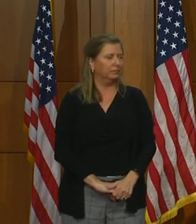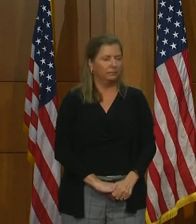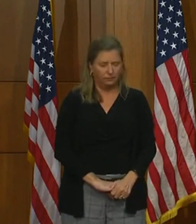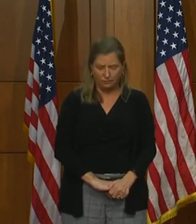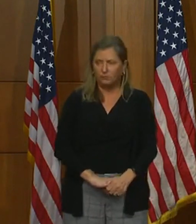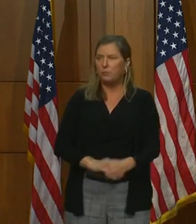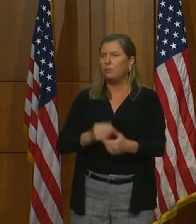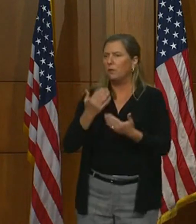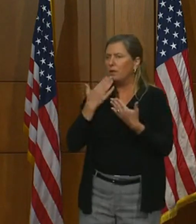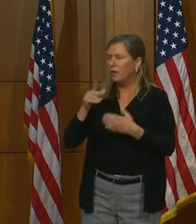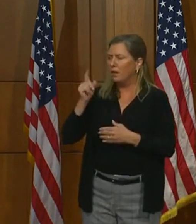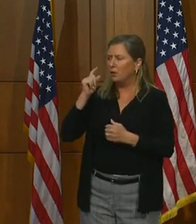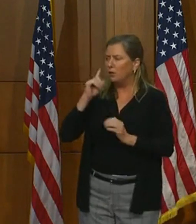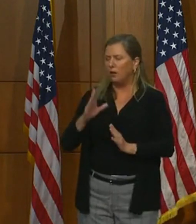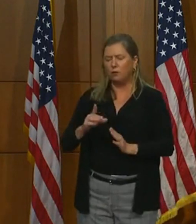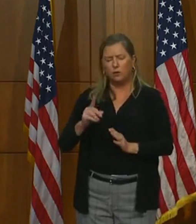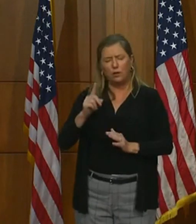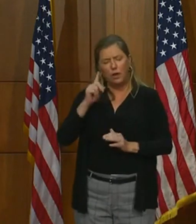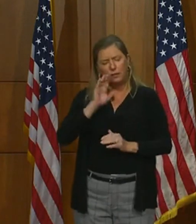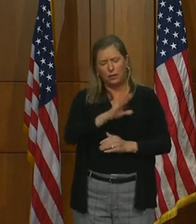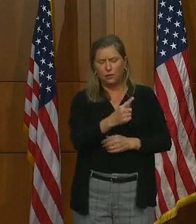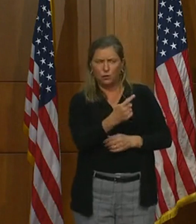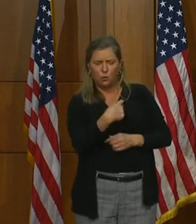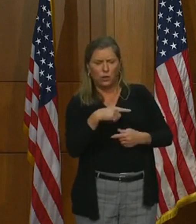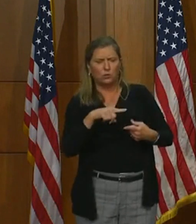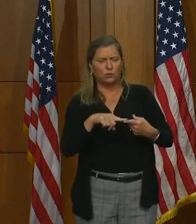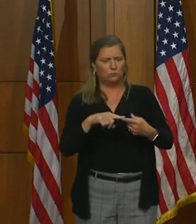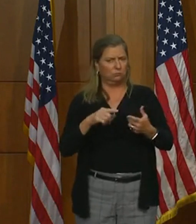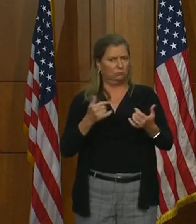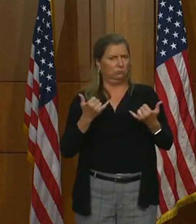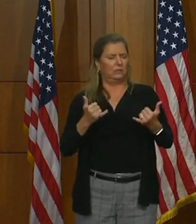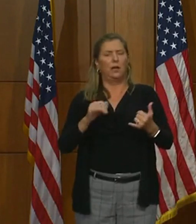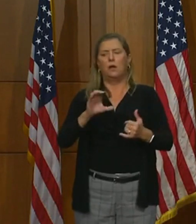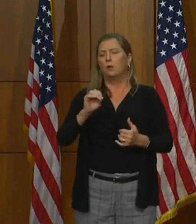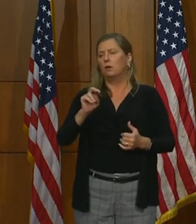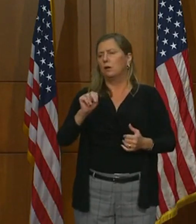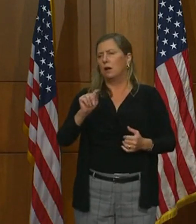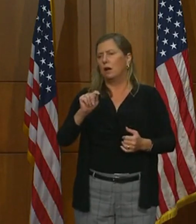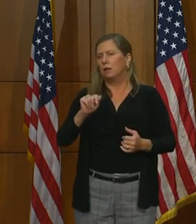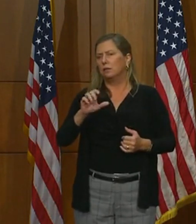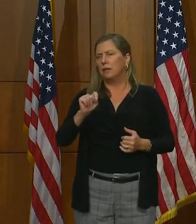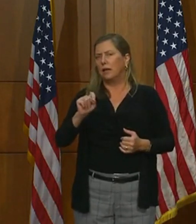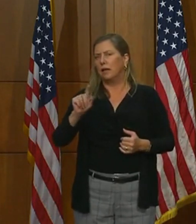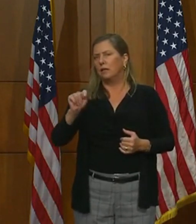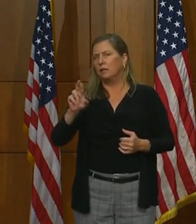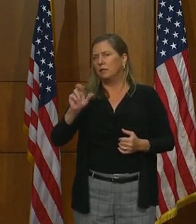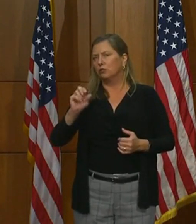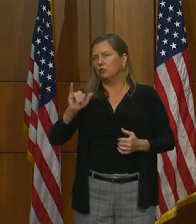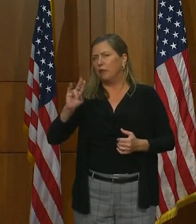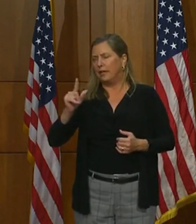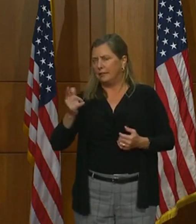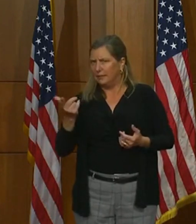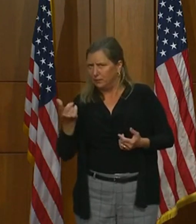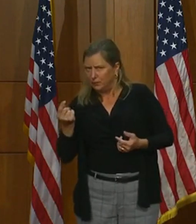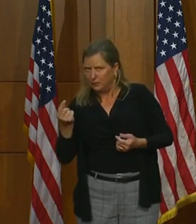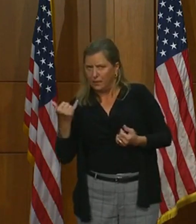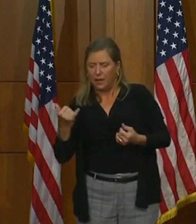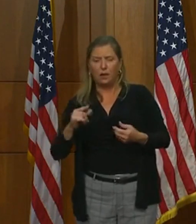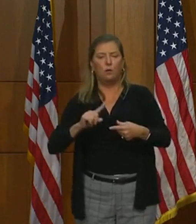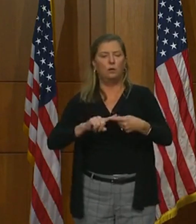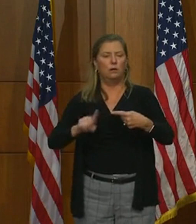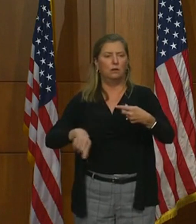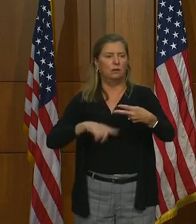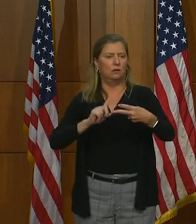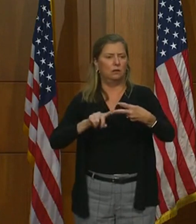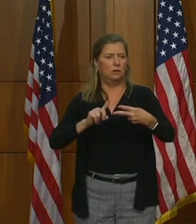Thank you, Governor. think the question really was two-part. Where do we stand with contact tracing? And then a second question about where we are